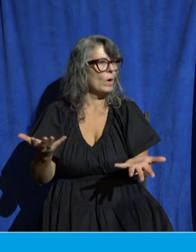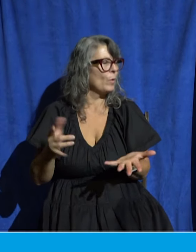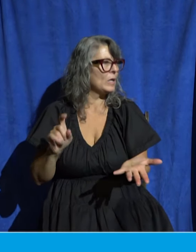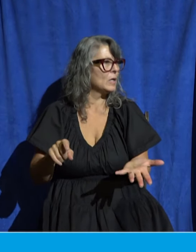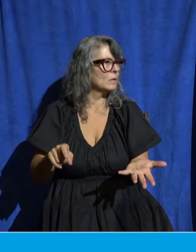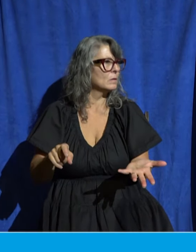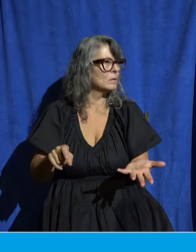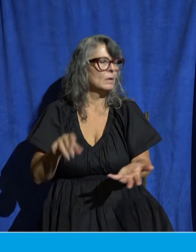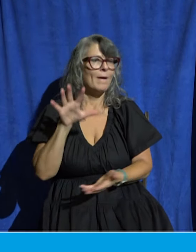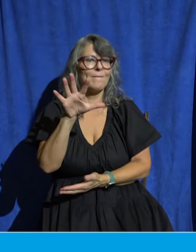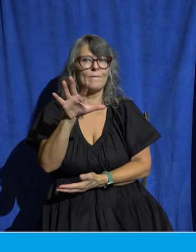503